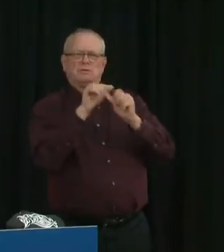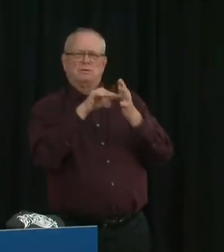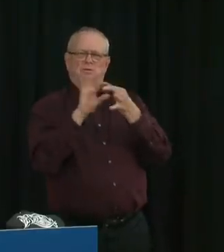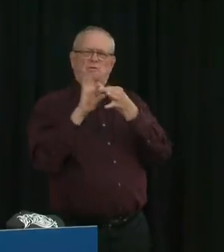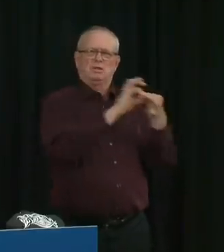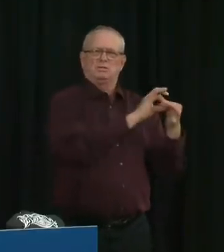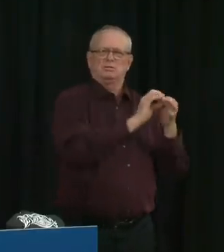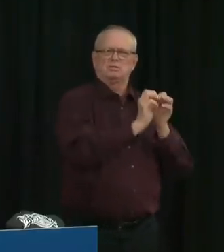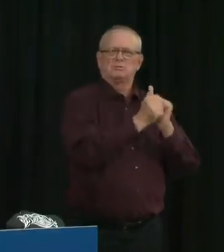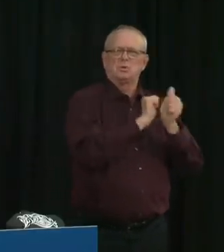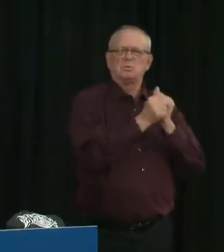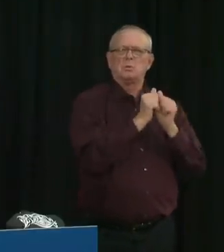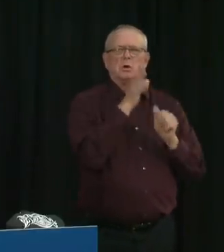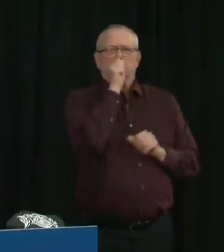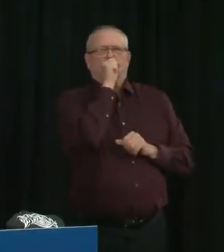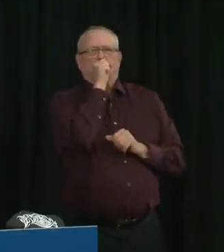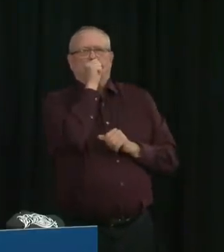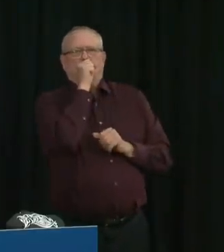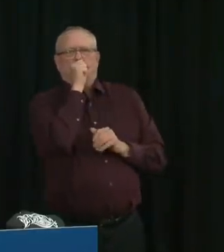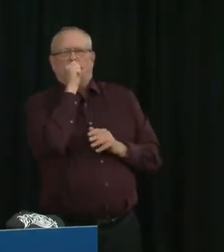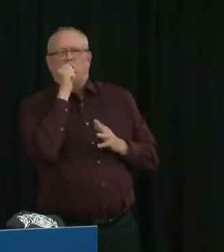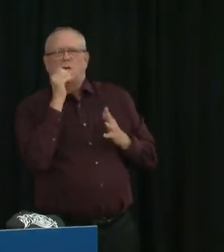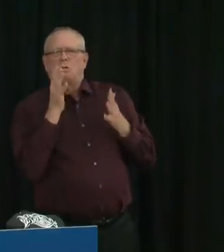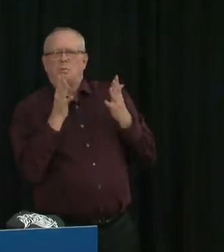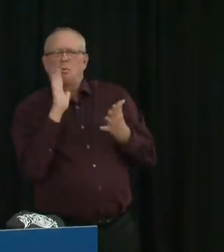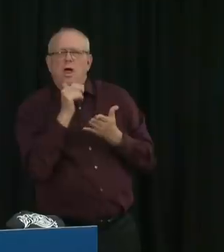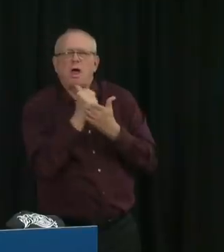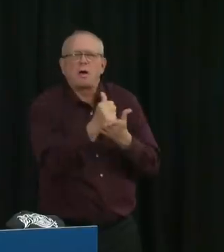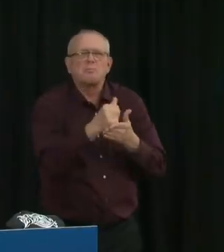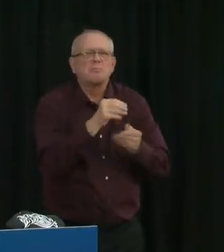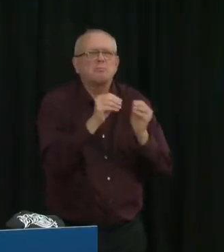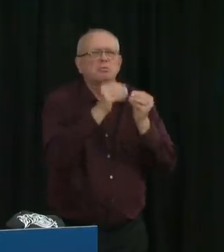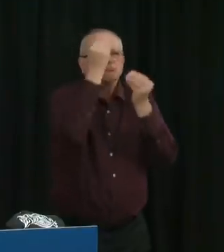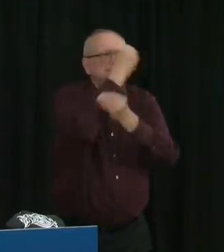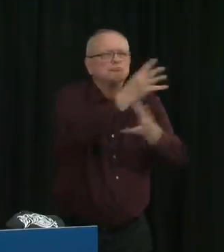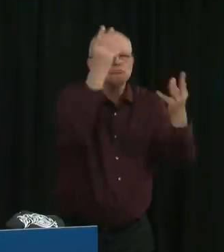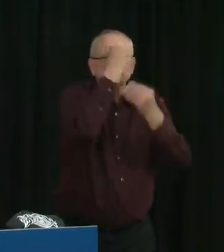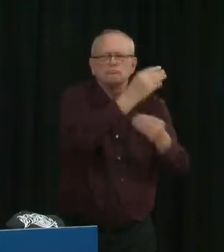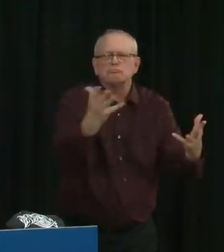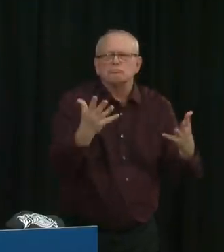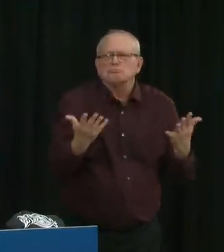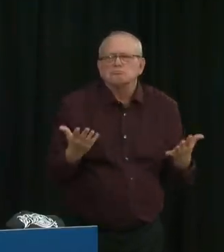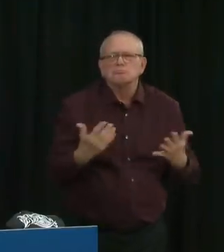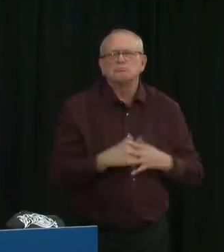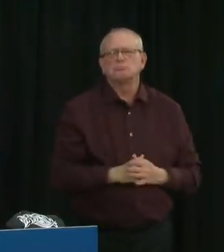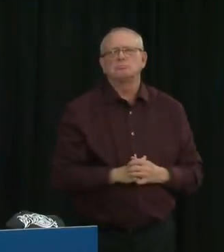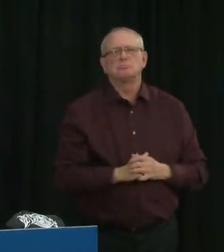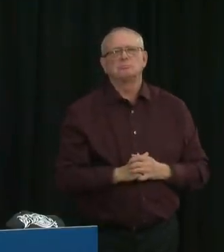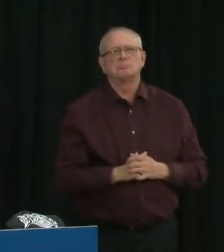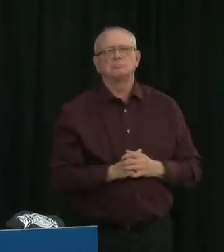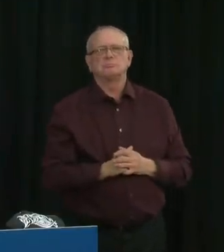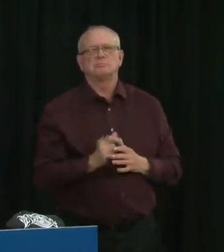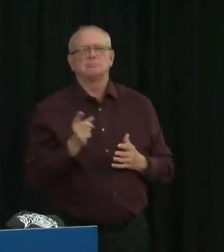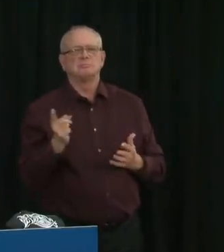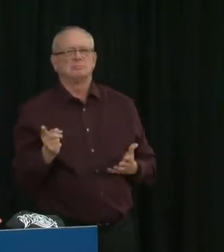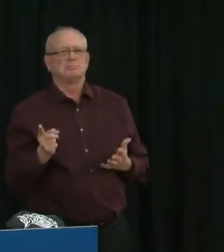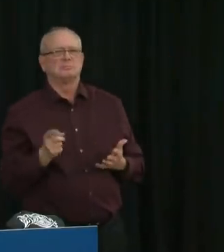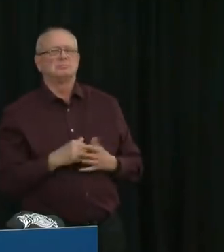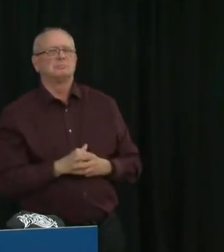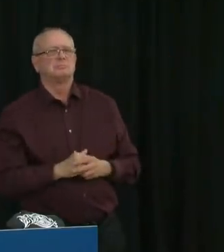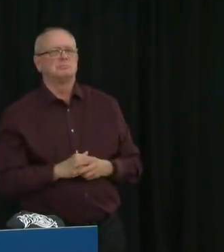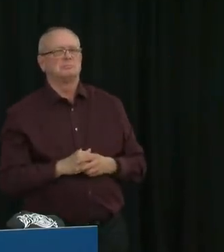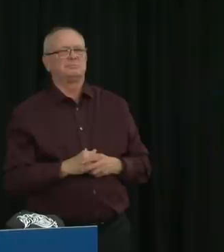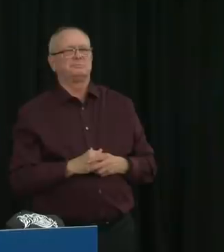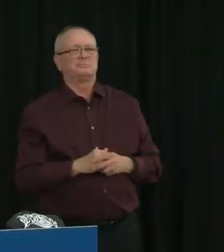the public when it could help people make informed decisions? One of the principles of the reporting